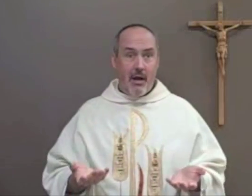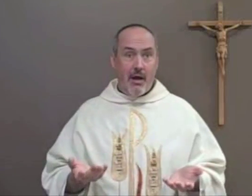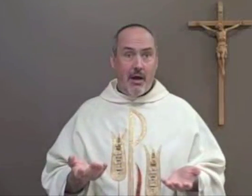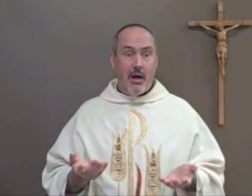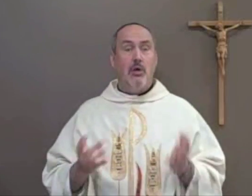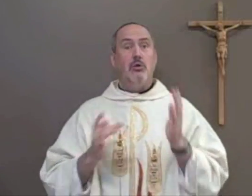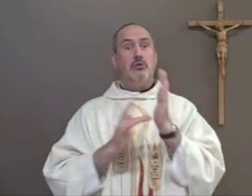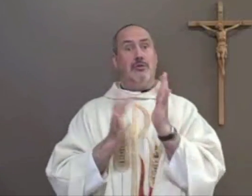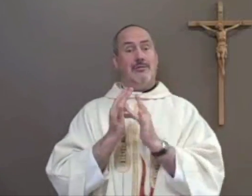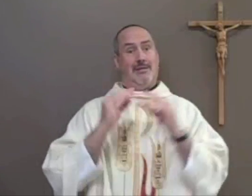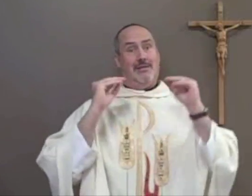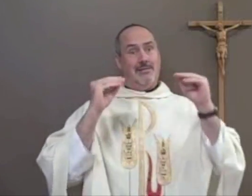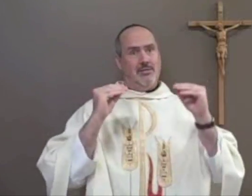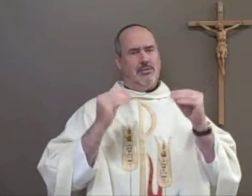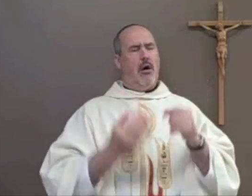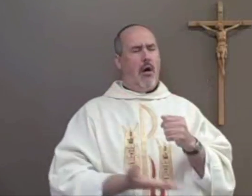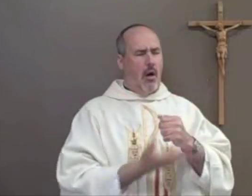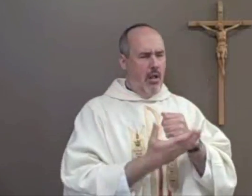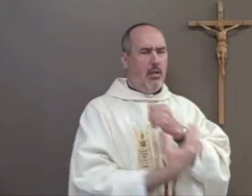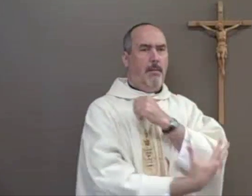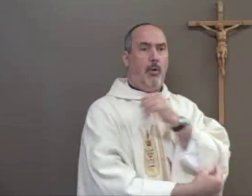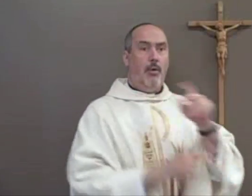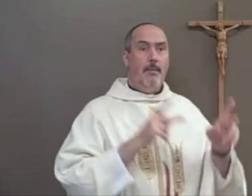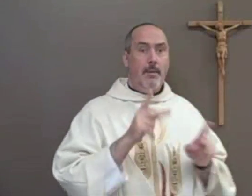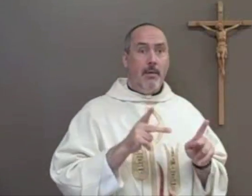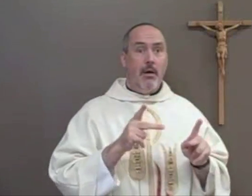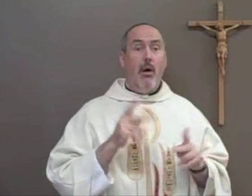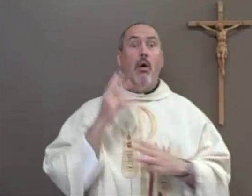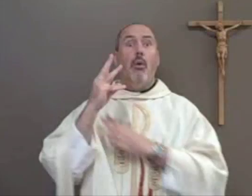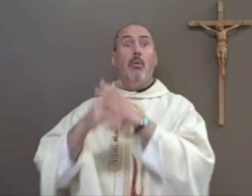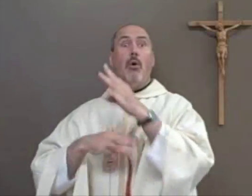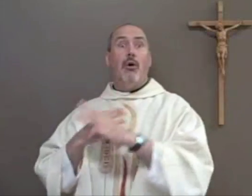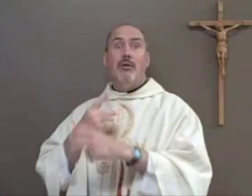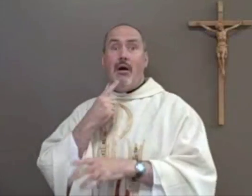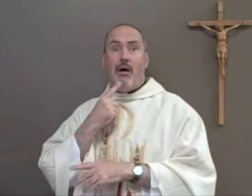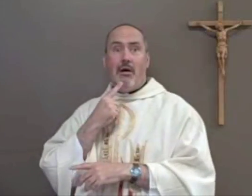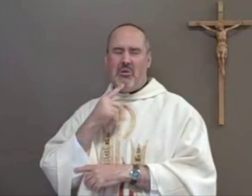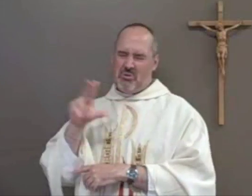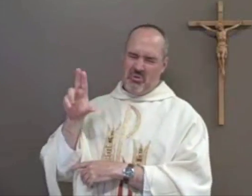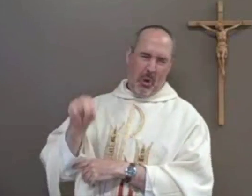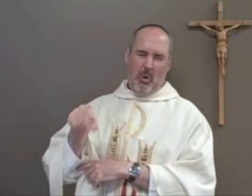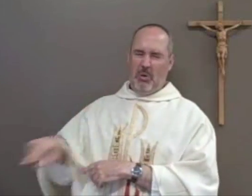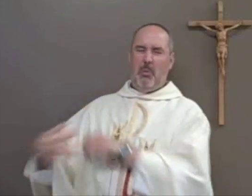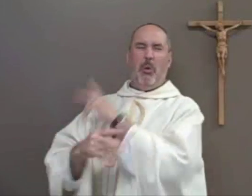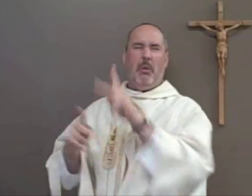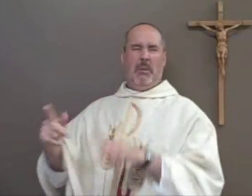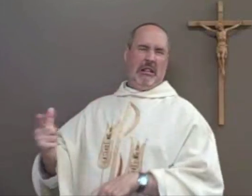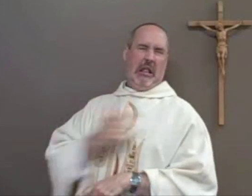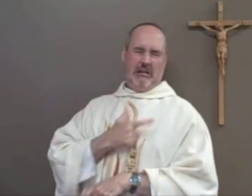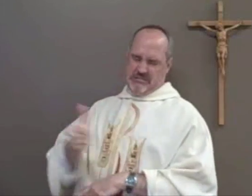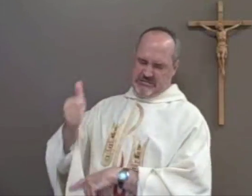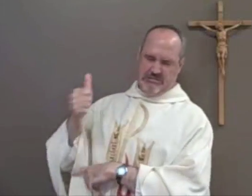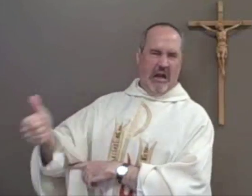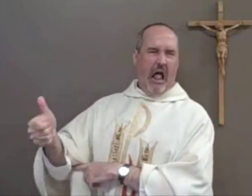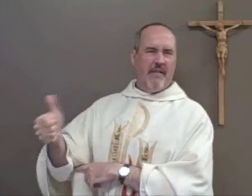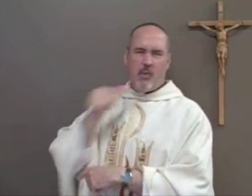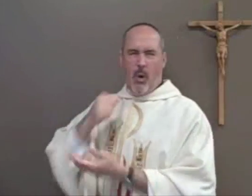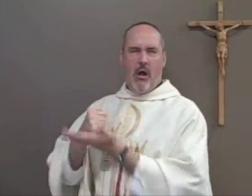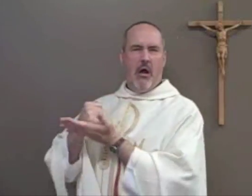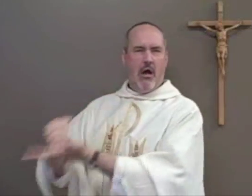here on earth say no we want to get revenge he also says that we should help poor people but yet the rest of us here